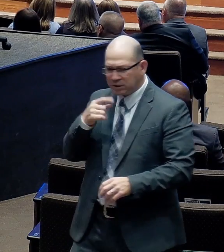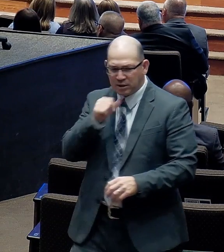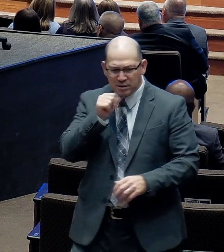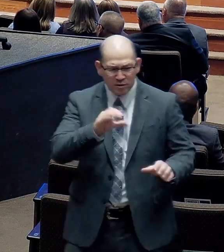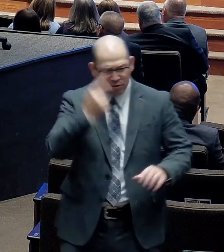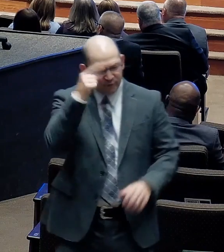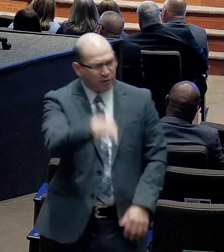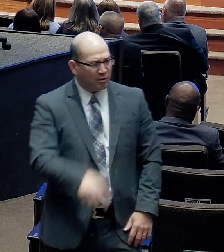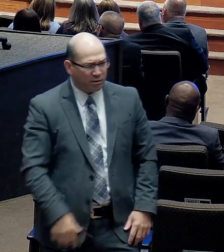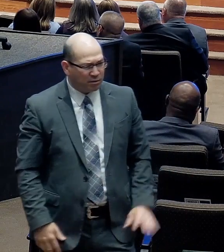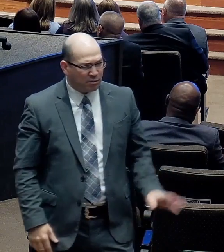I'm going for me. Amen.